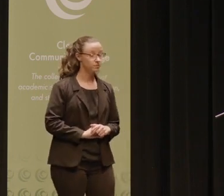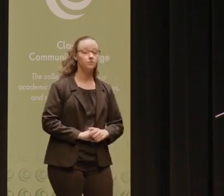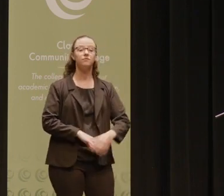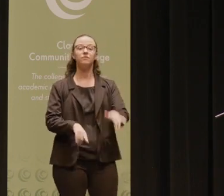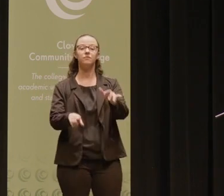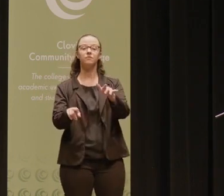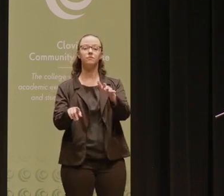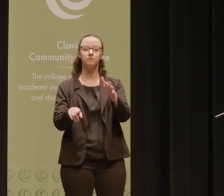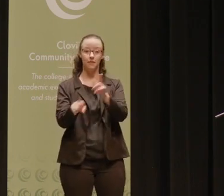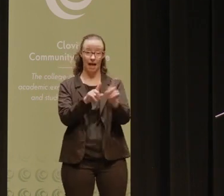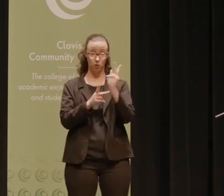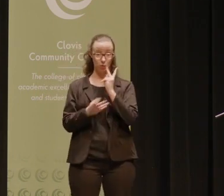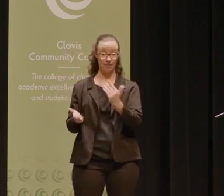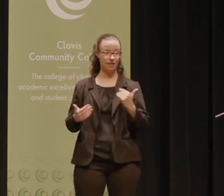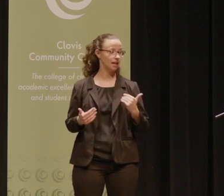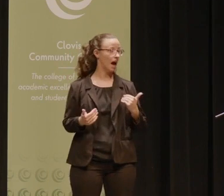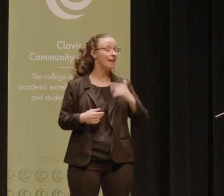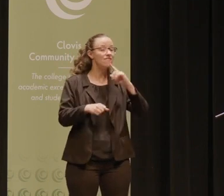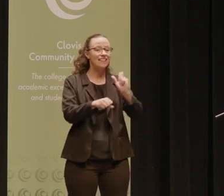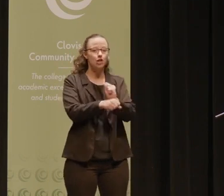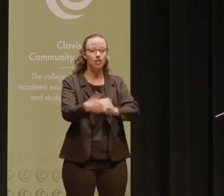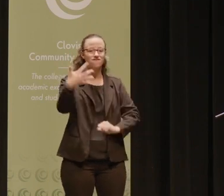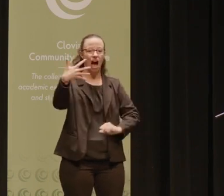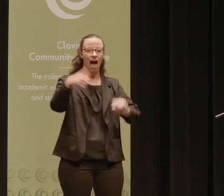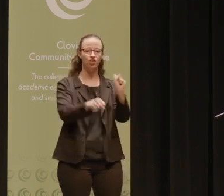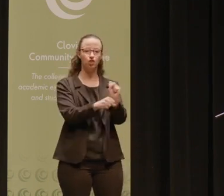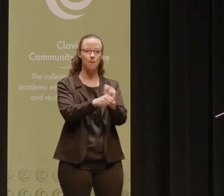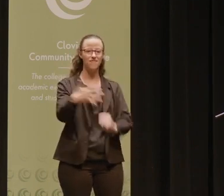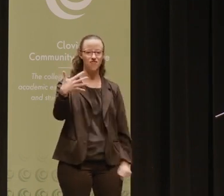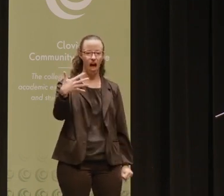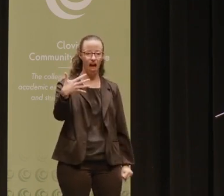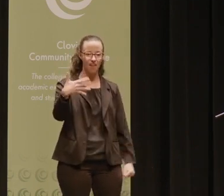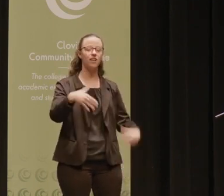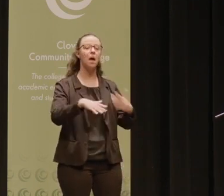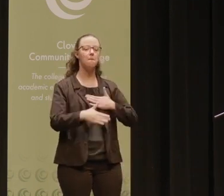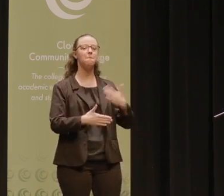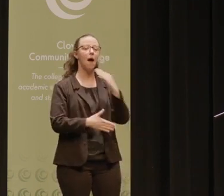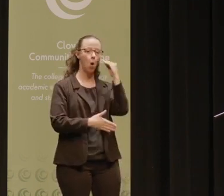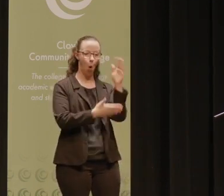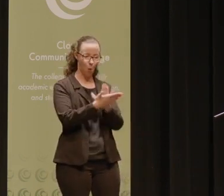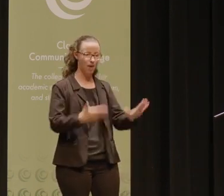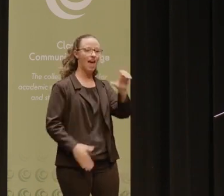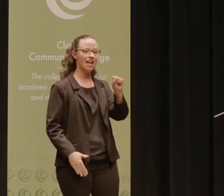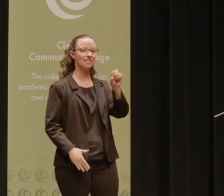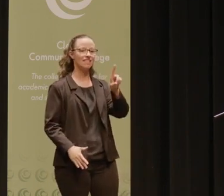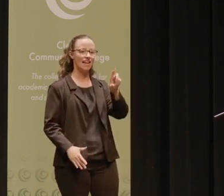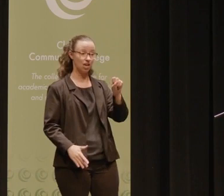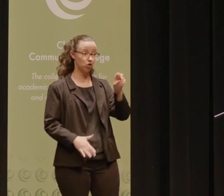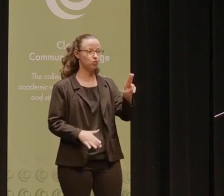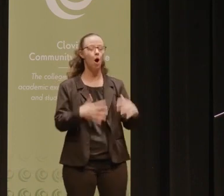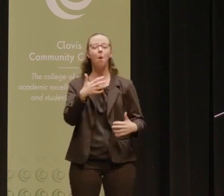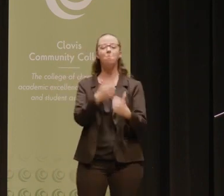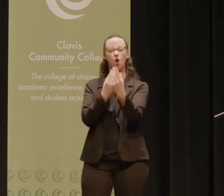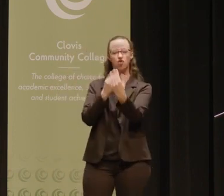So as you can see, I literally have five jobs at my home institution at SDSU, but most of the insights